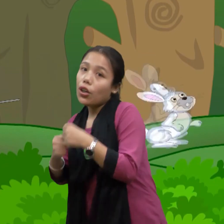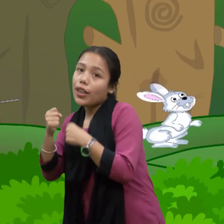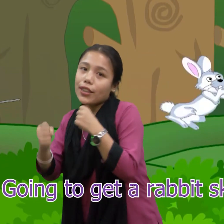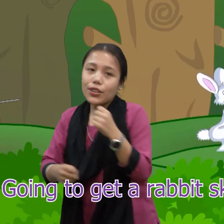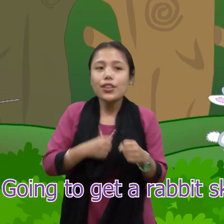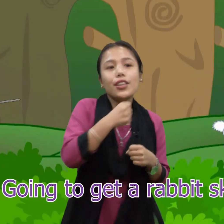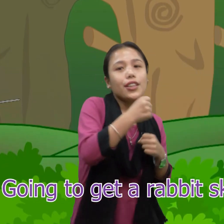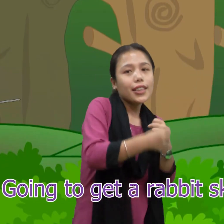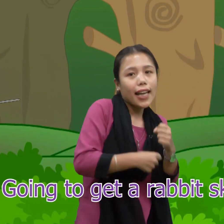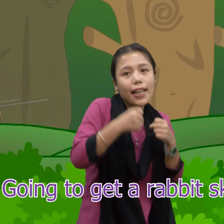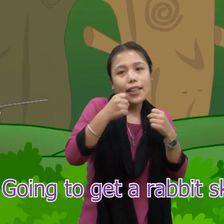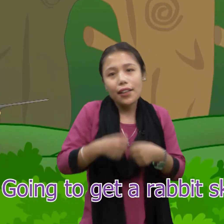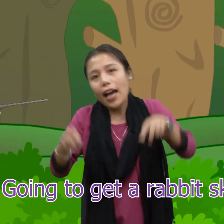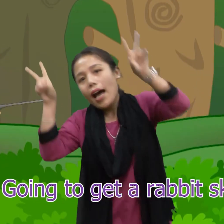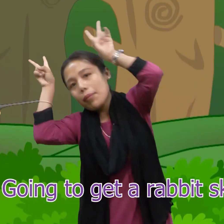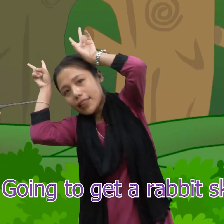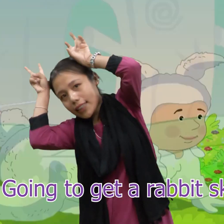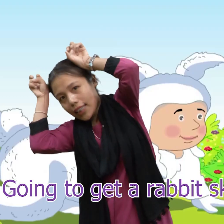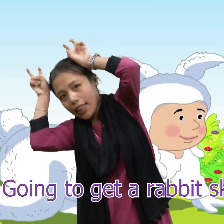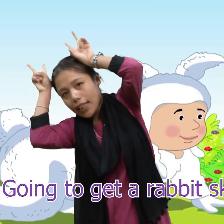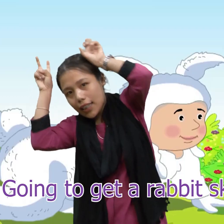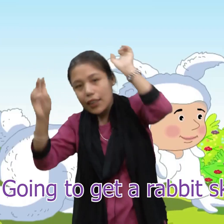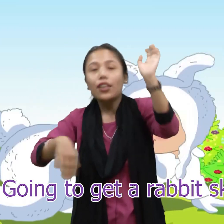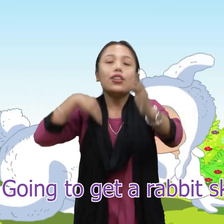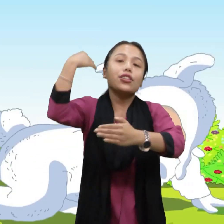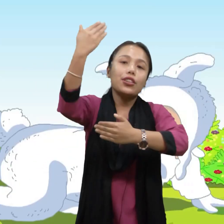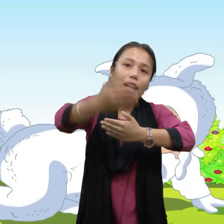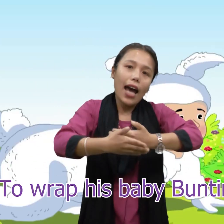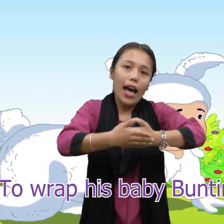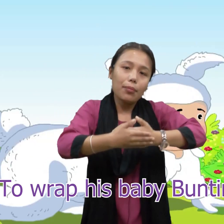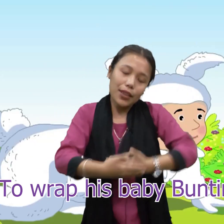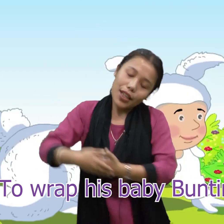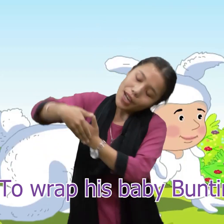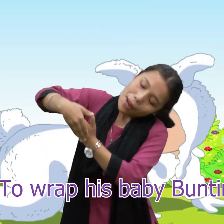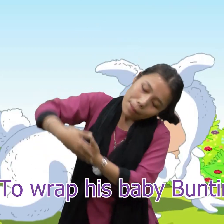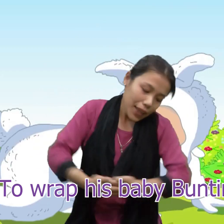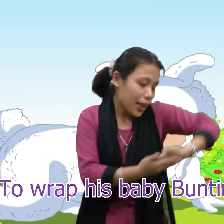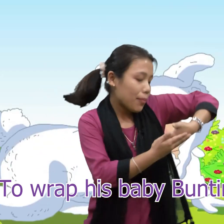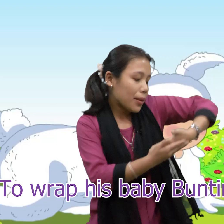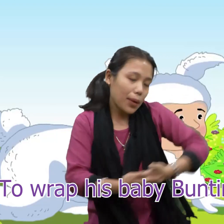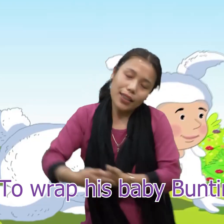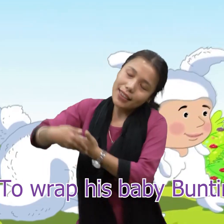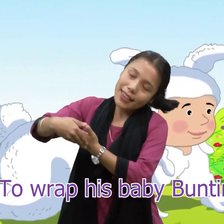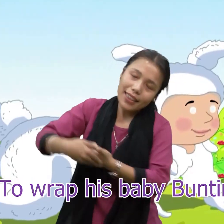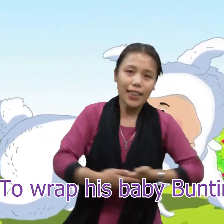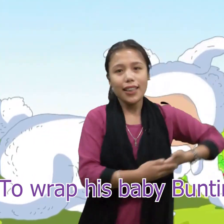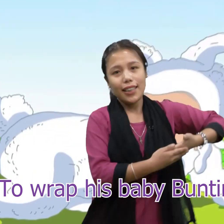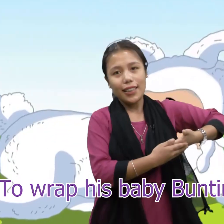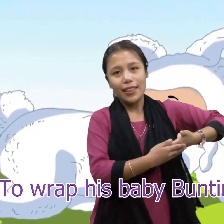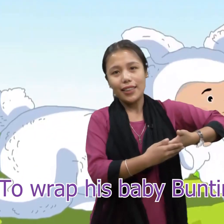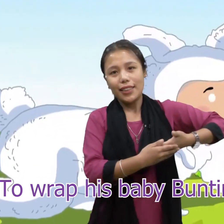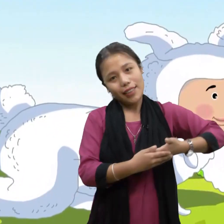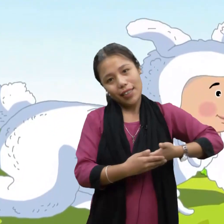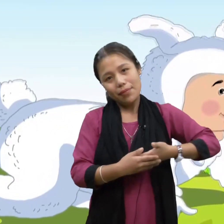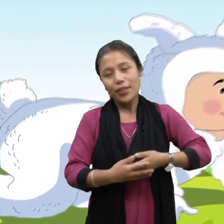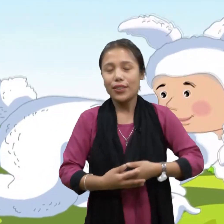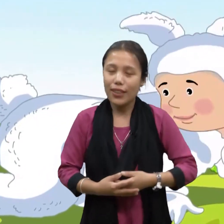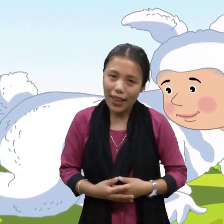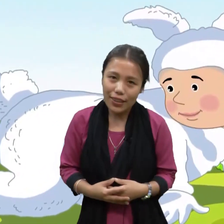going to get a rabbit skin, to wrap the baby bunting in. Okay, so thank